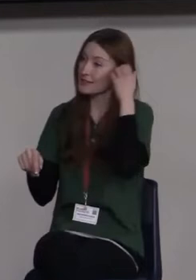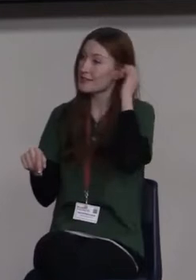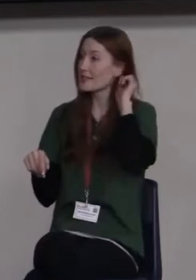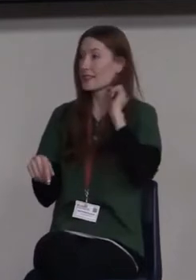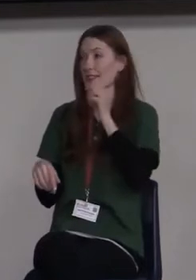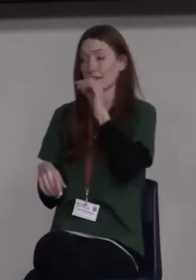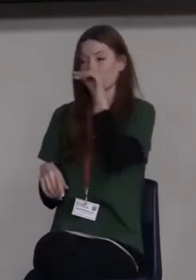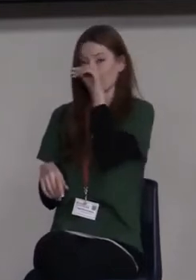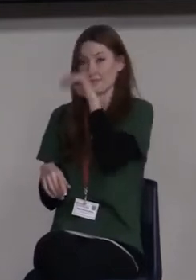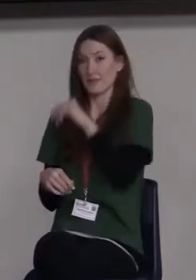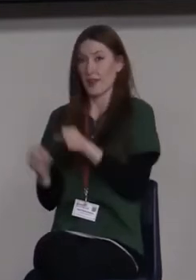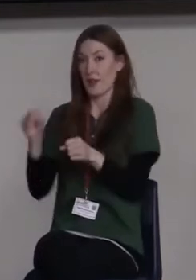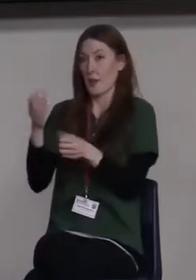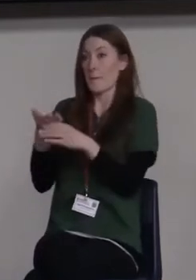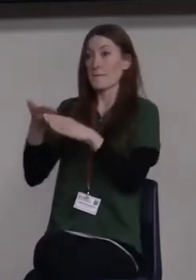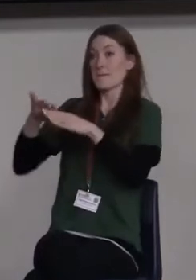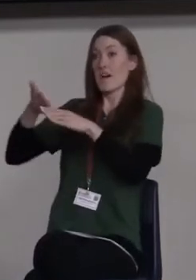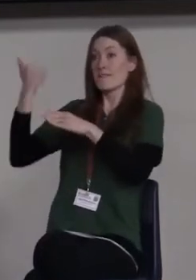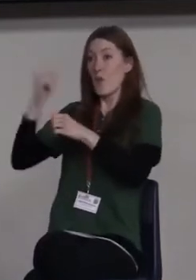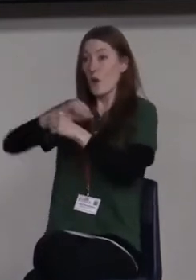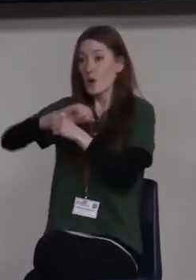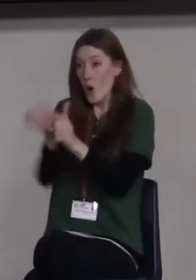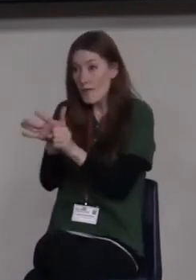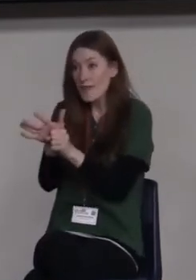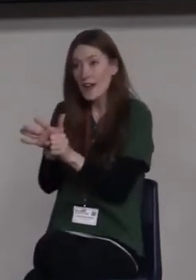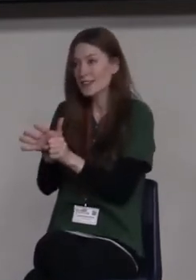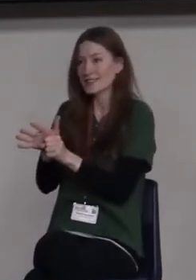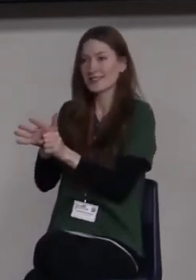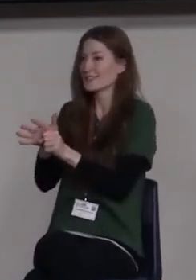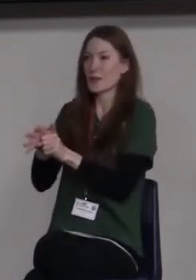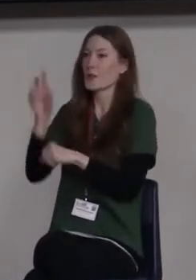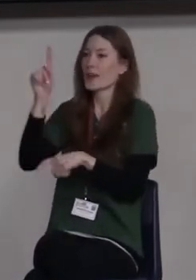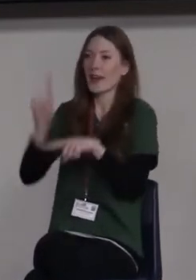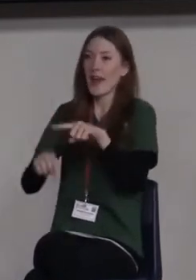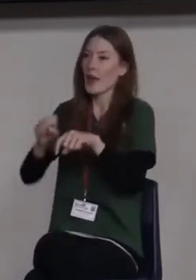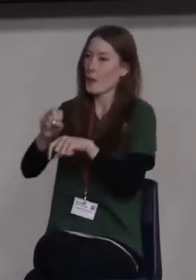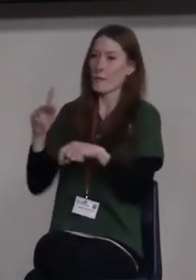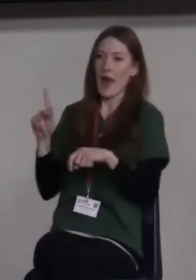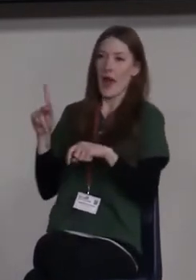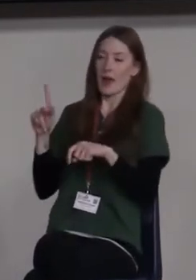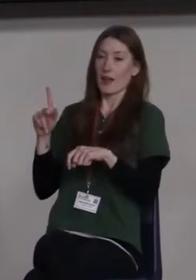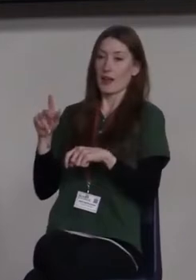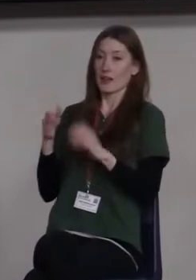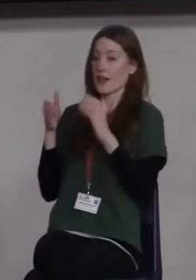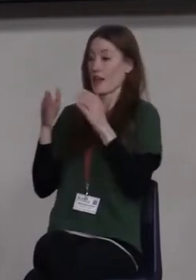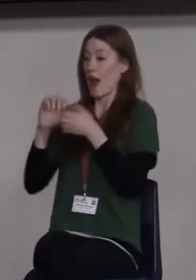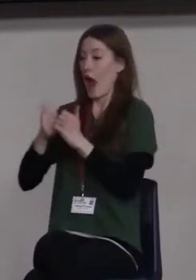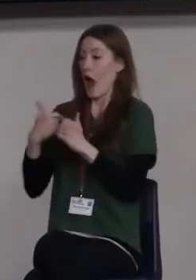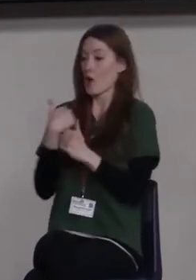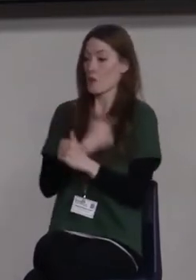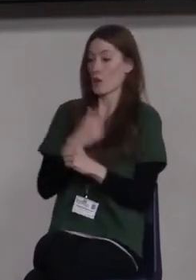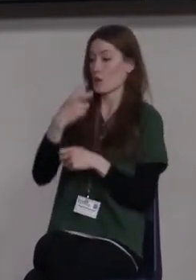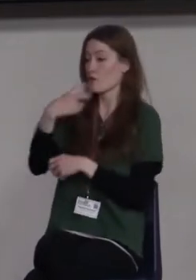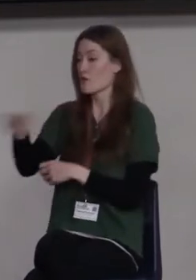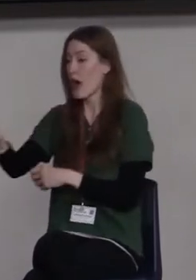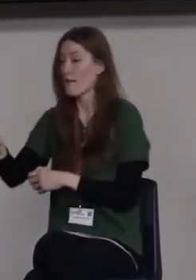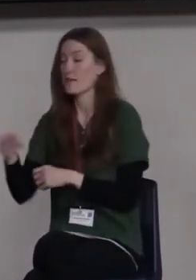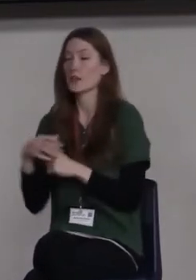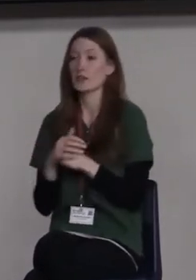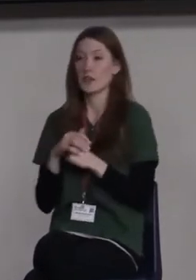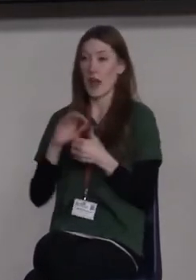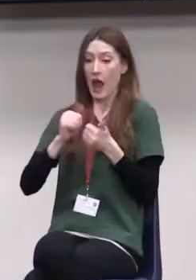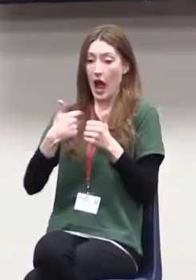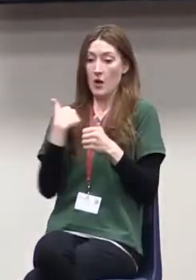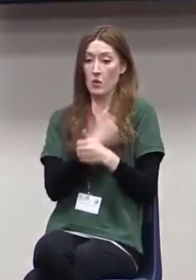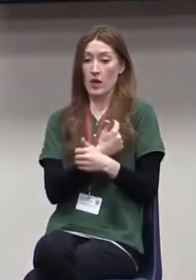changed. The way that we interact, the way that we travel, it has all been changed. And it's not going to go back